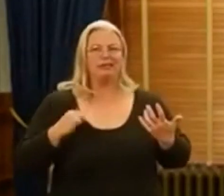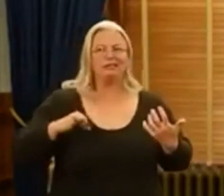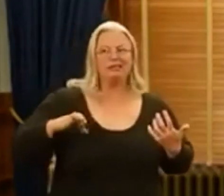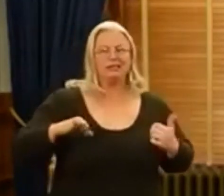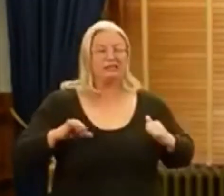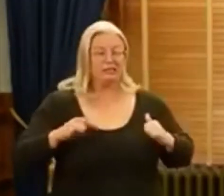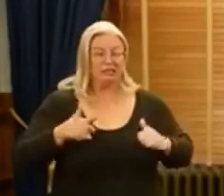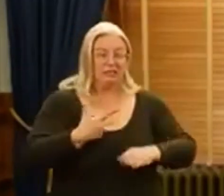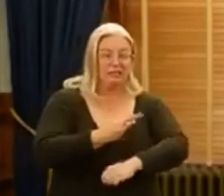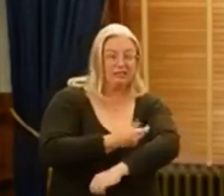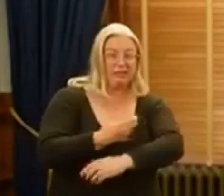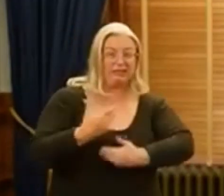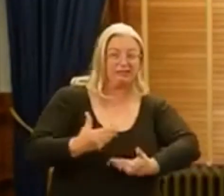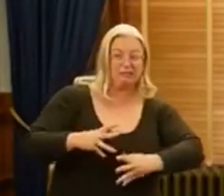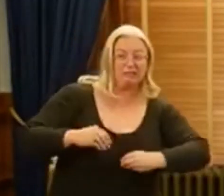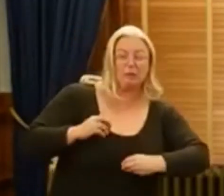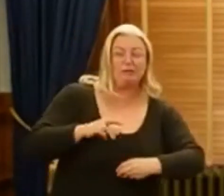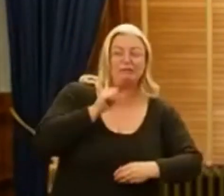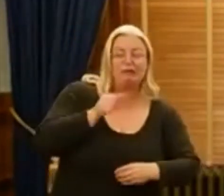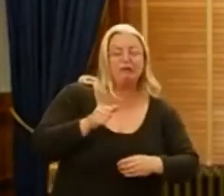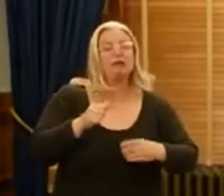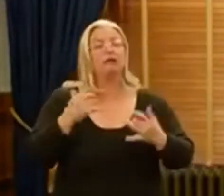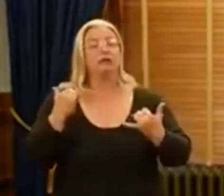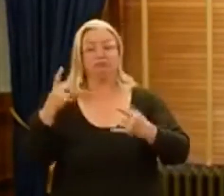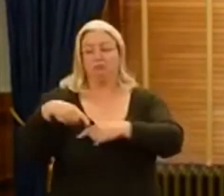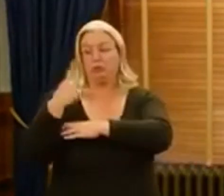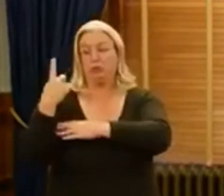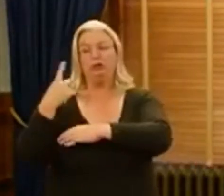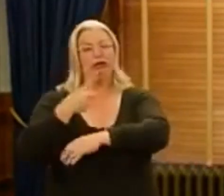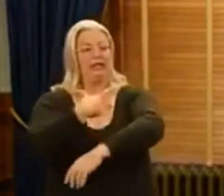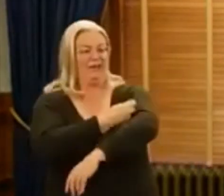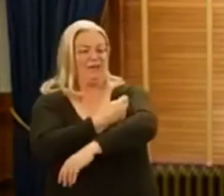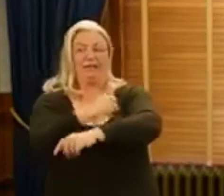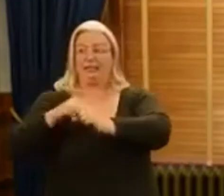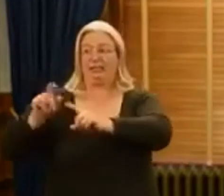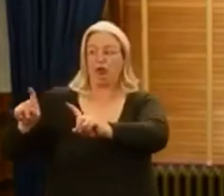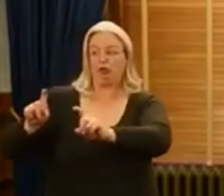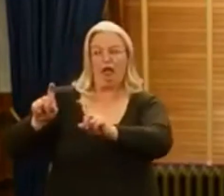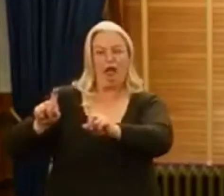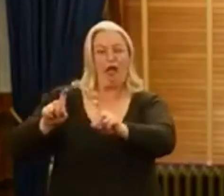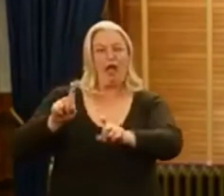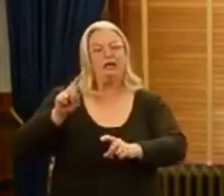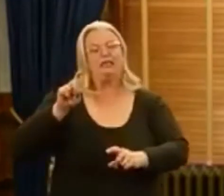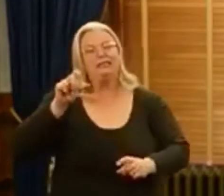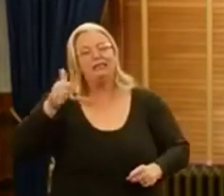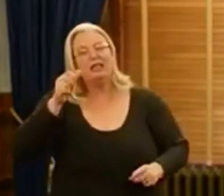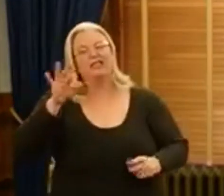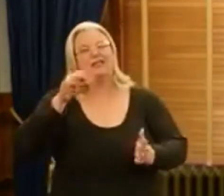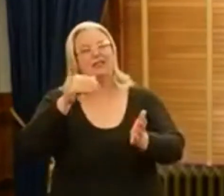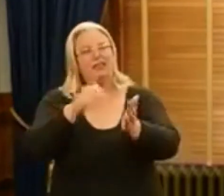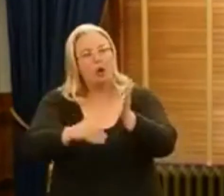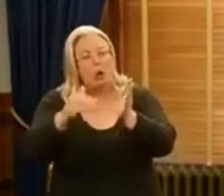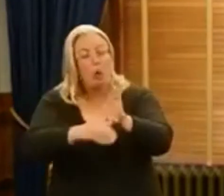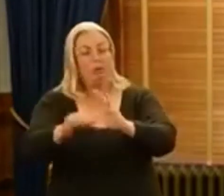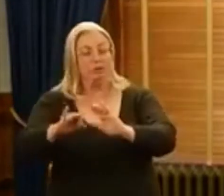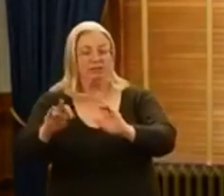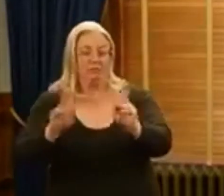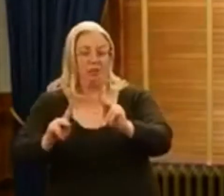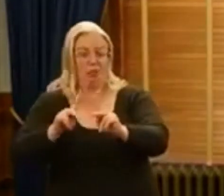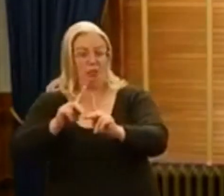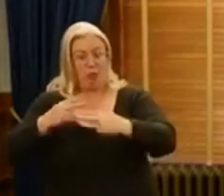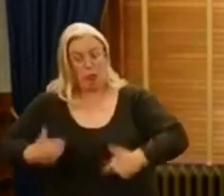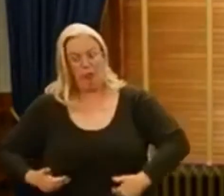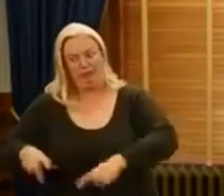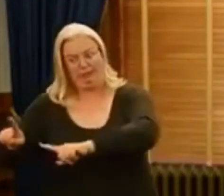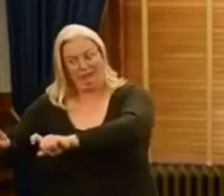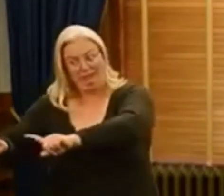vaccinated. To date, the vaccines in trial have been tested on tens of thousands of people and have